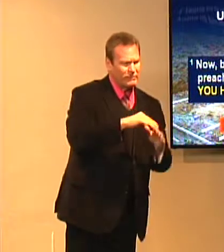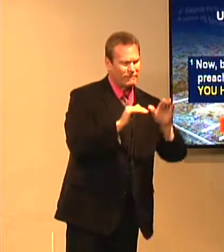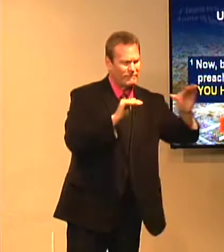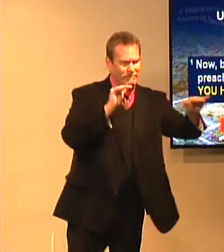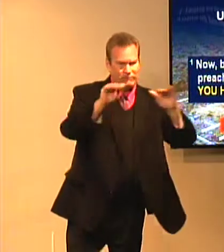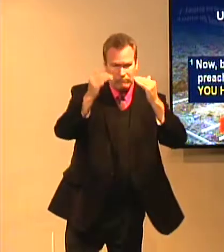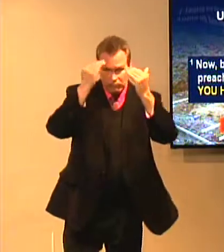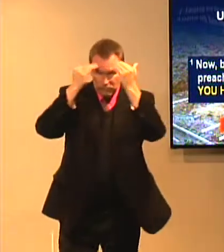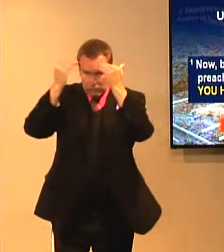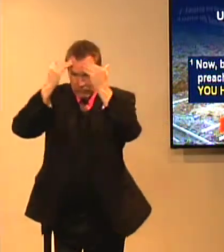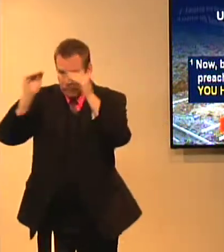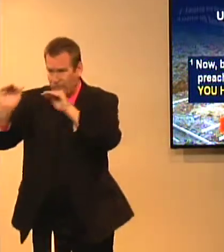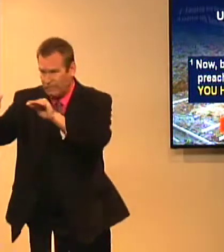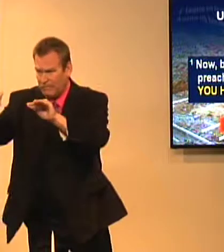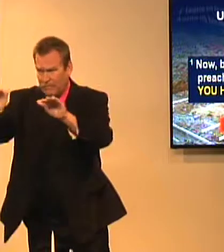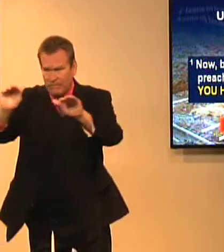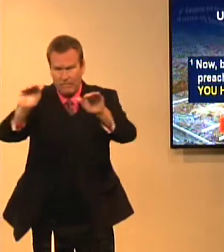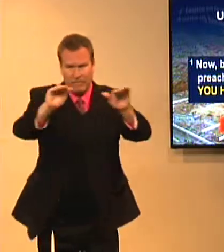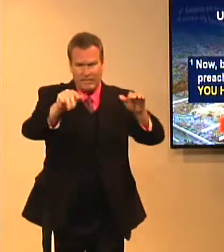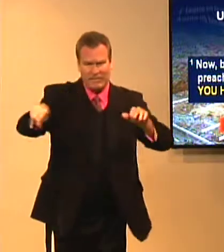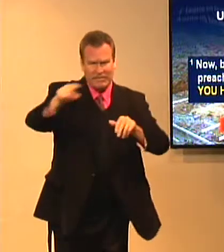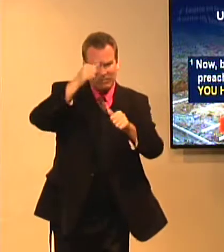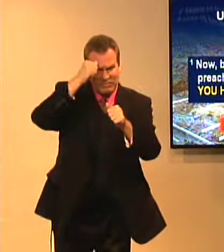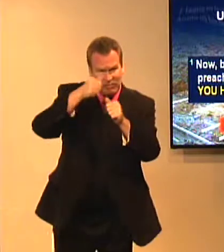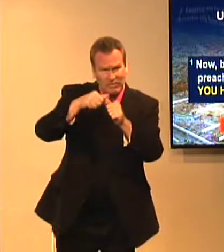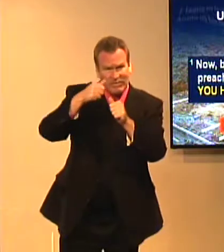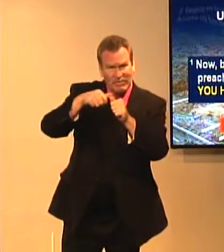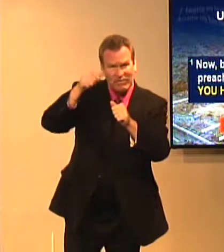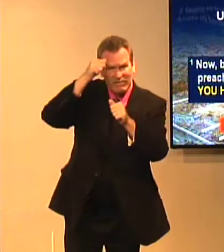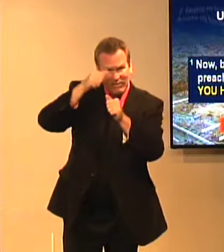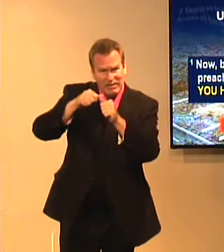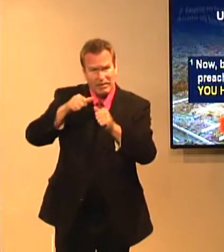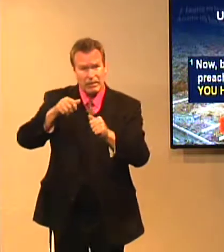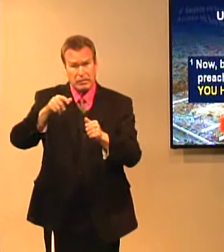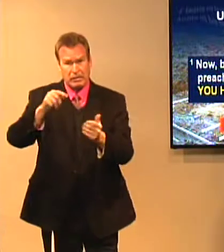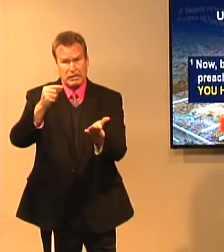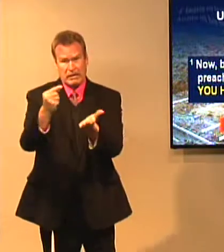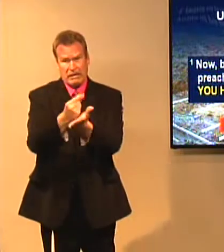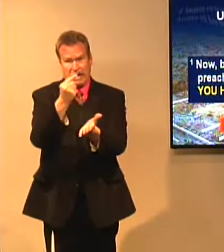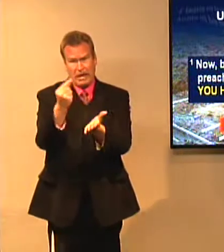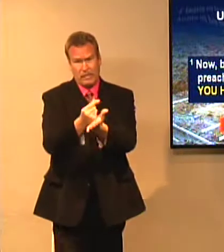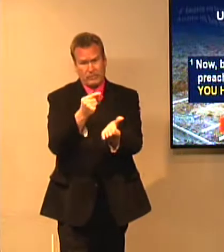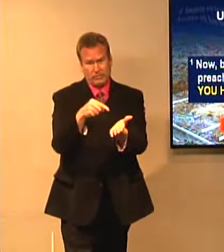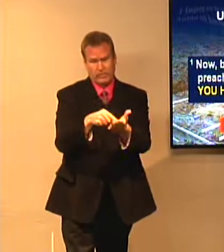remind you, hey, I want you to keep this in mind. Don't forget. The gospel.